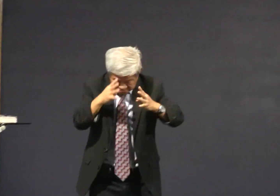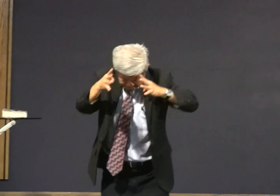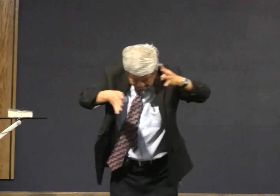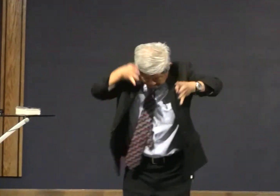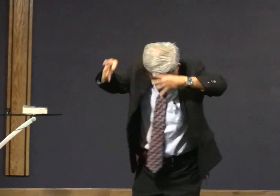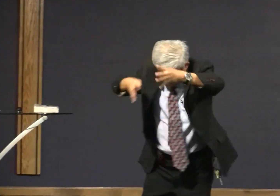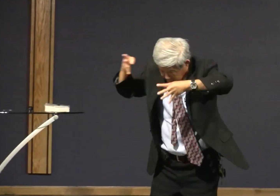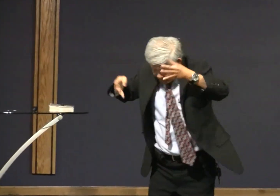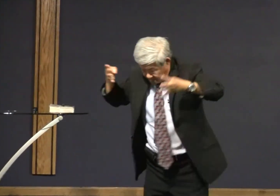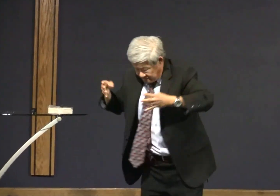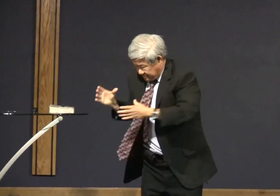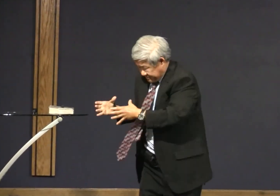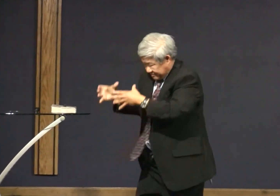those who are in the darkness